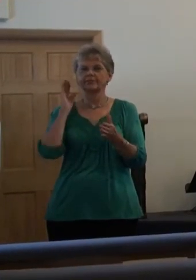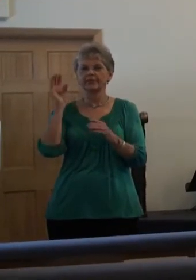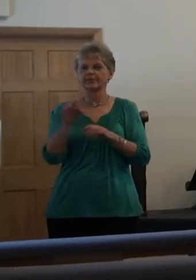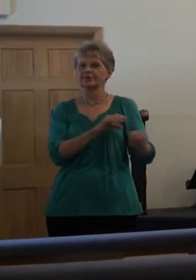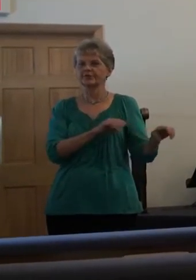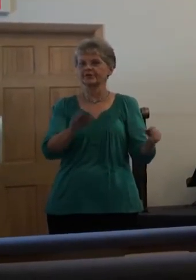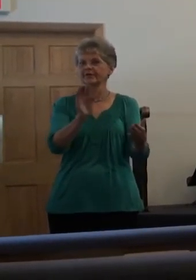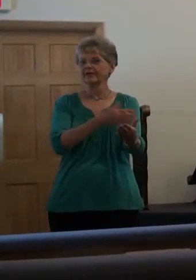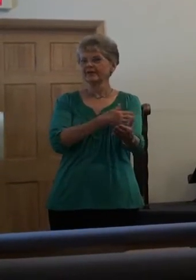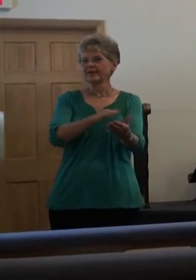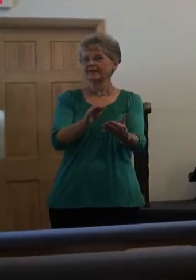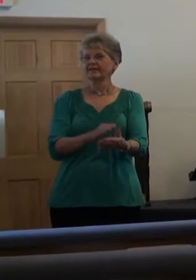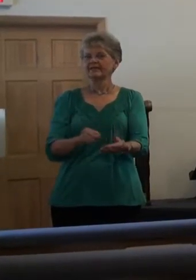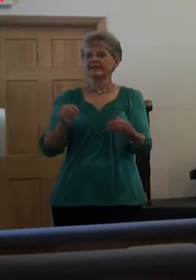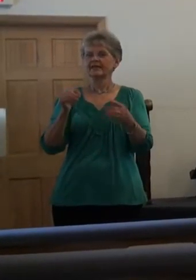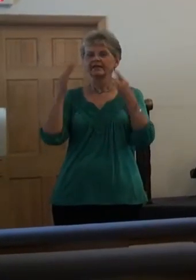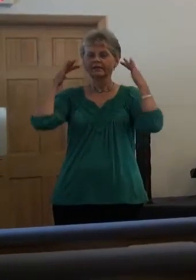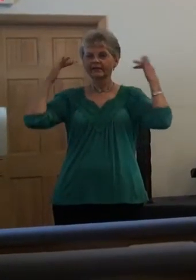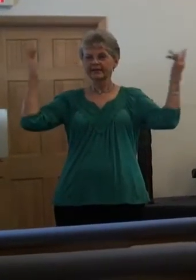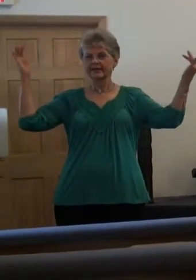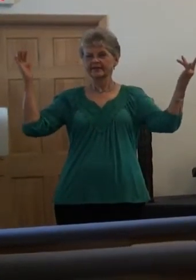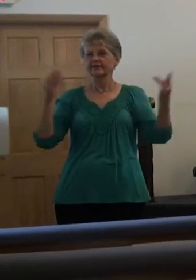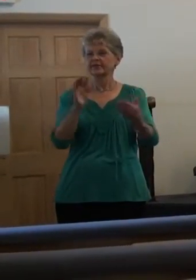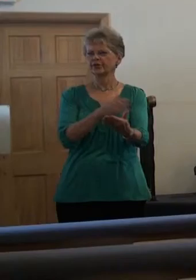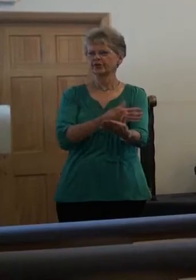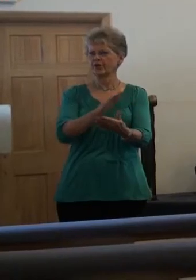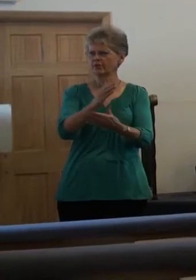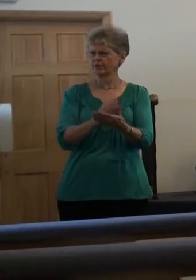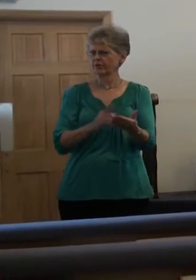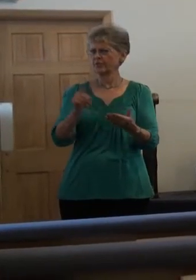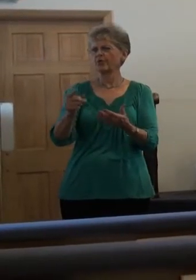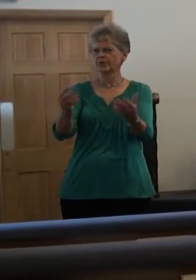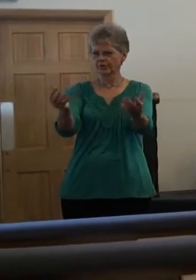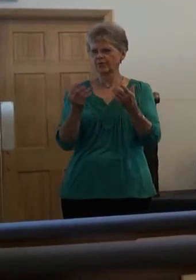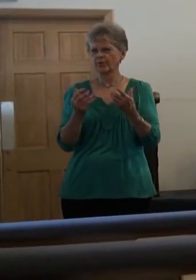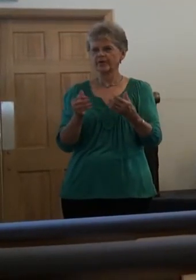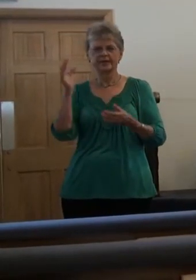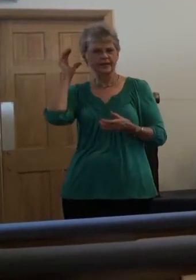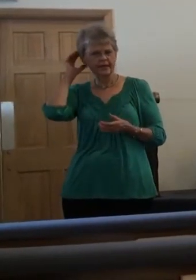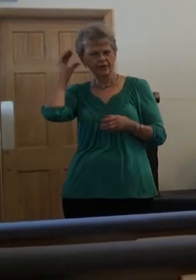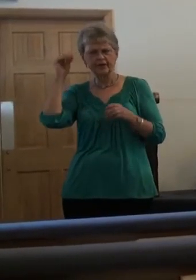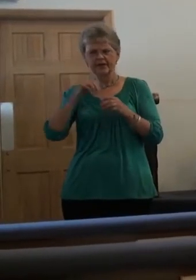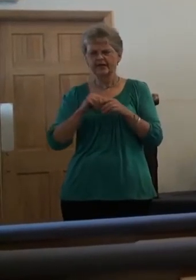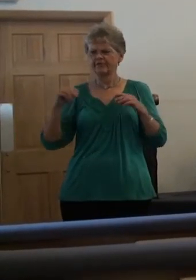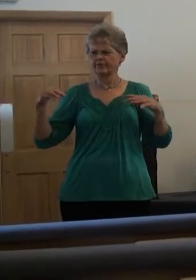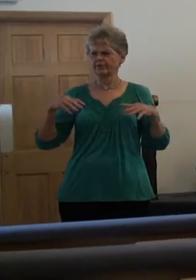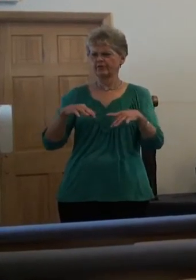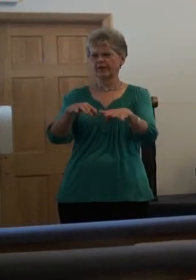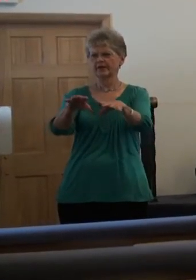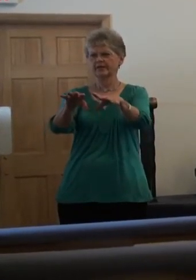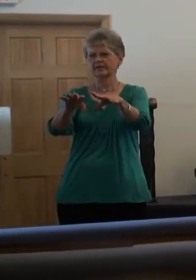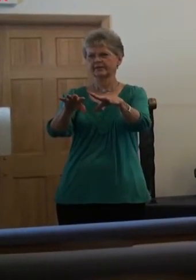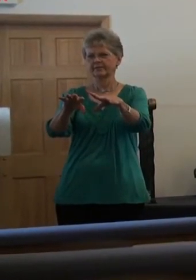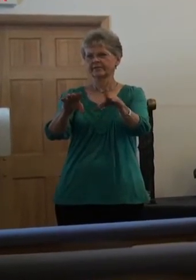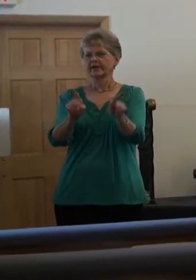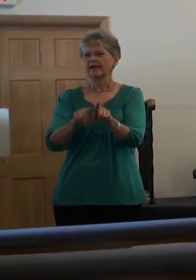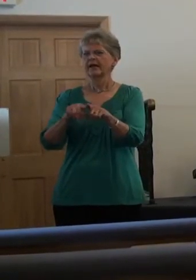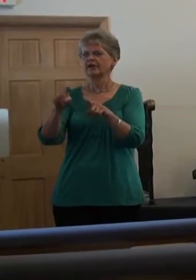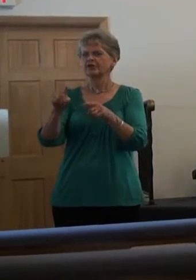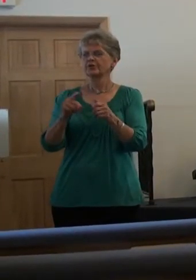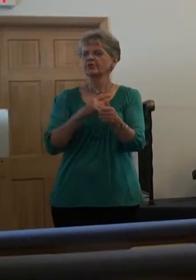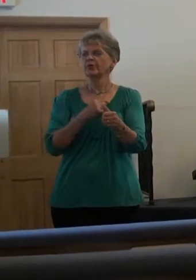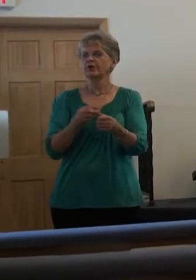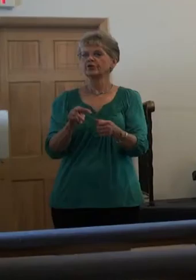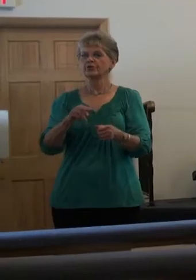song Someone's dying to hear down the mending crowds As you once were before you